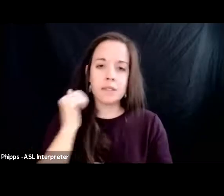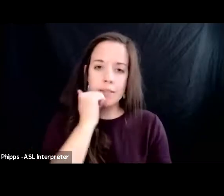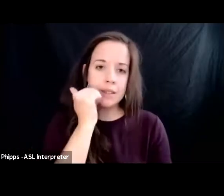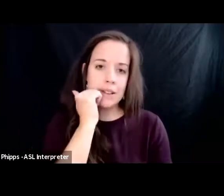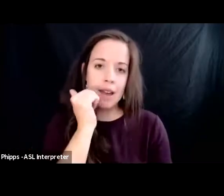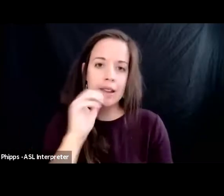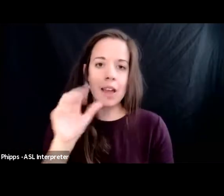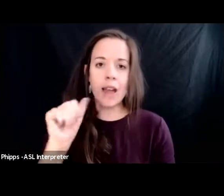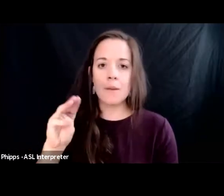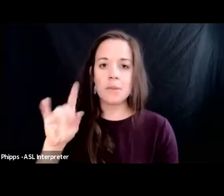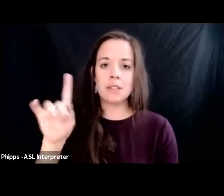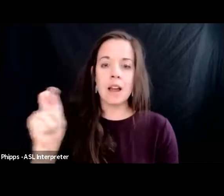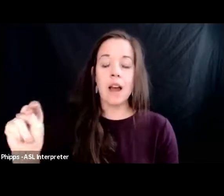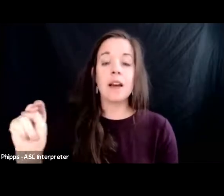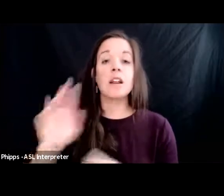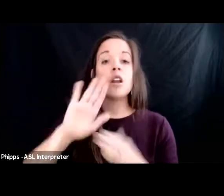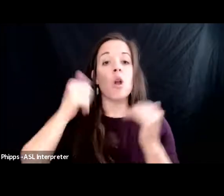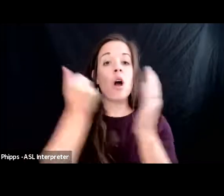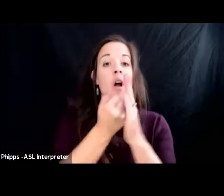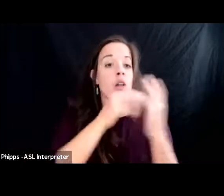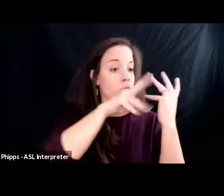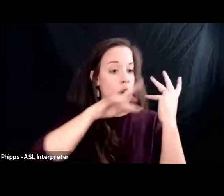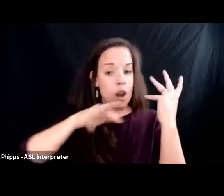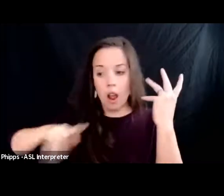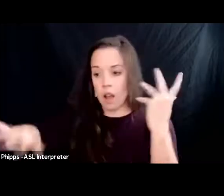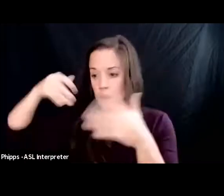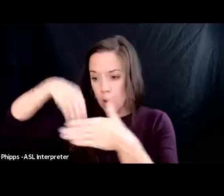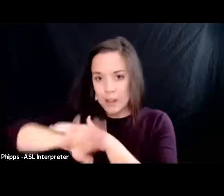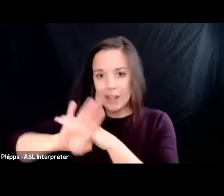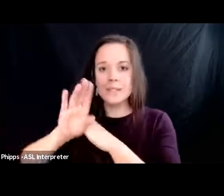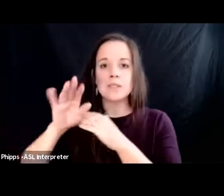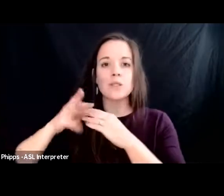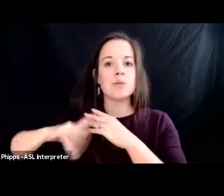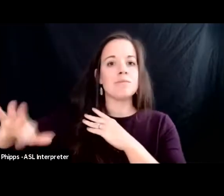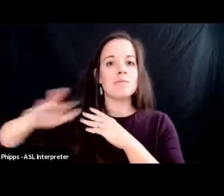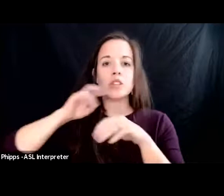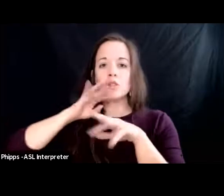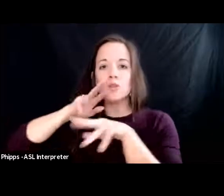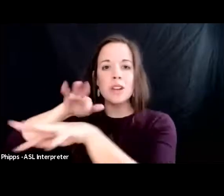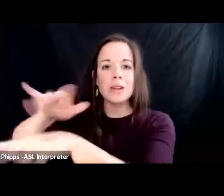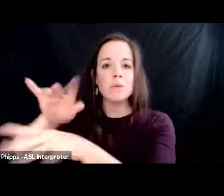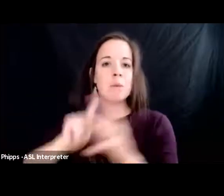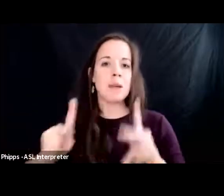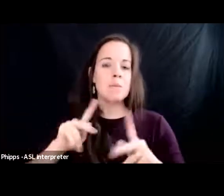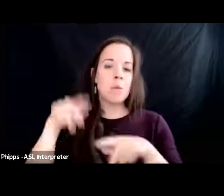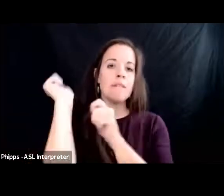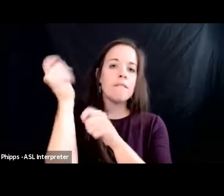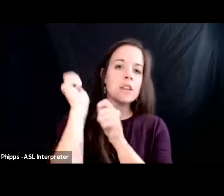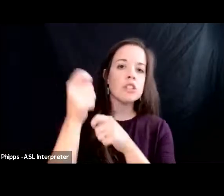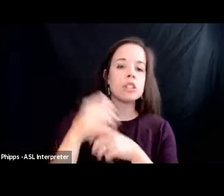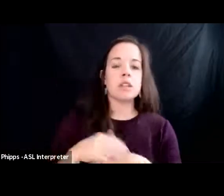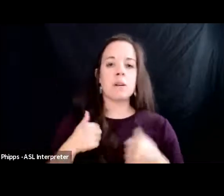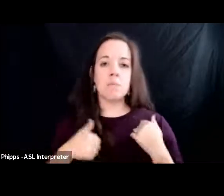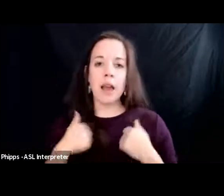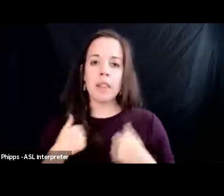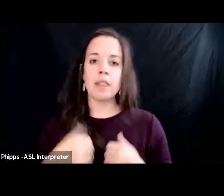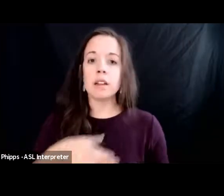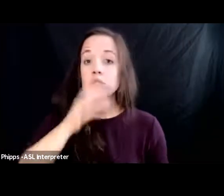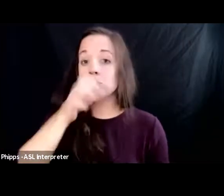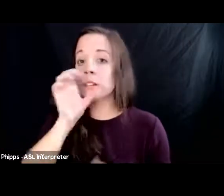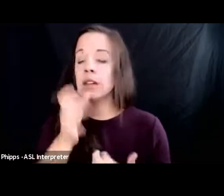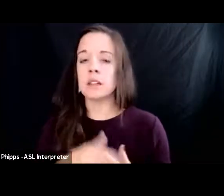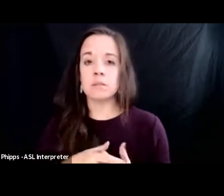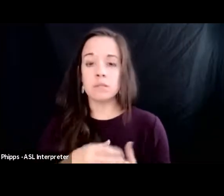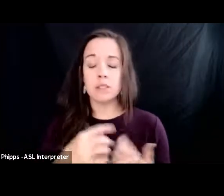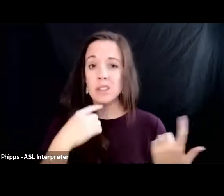that runoff would go into local streams where indigenous peoples were fishing bathing and drinking they actually told